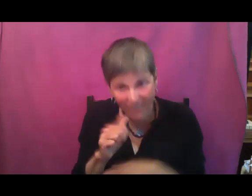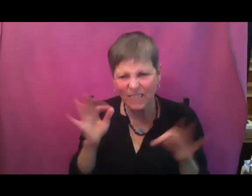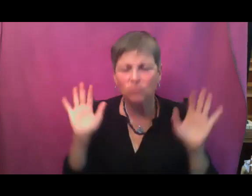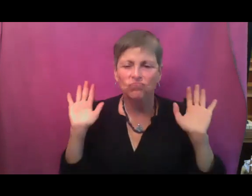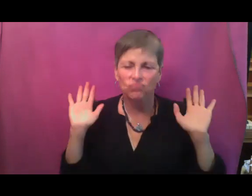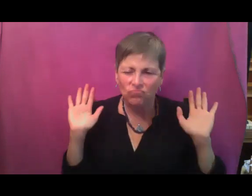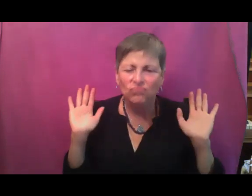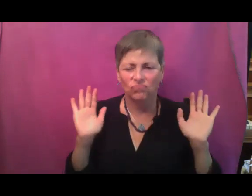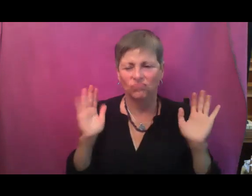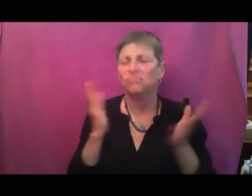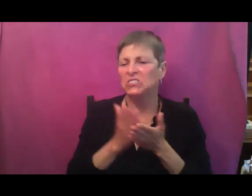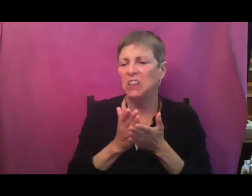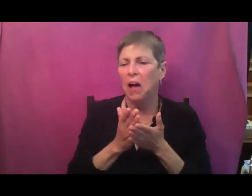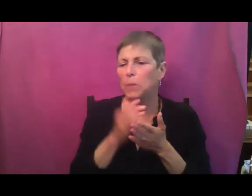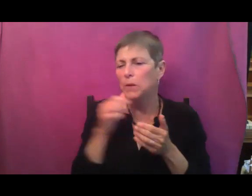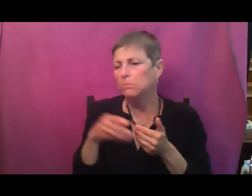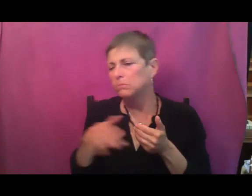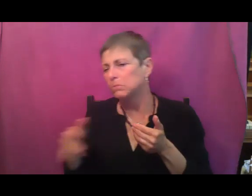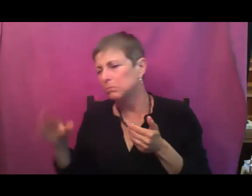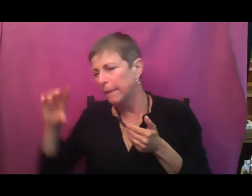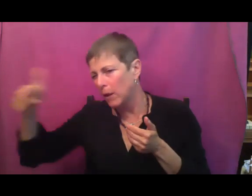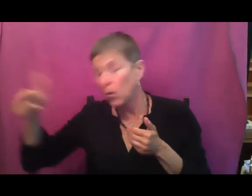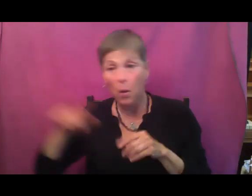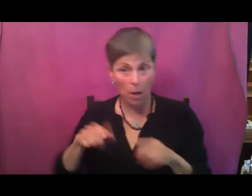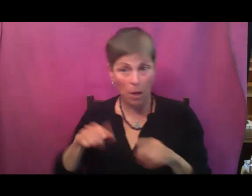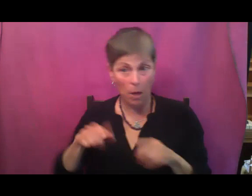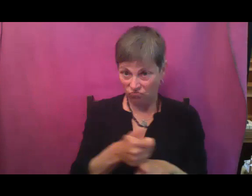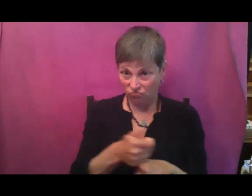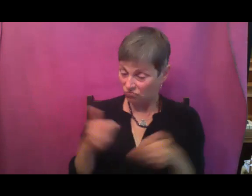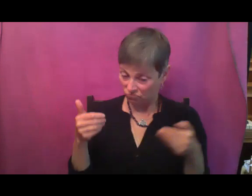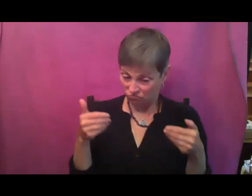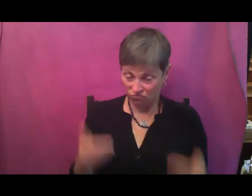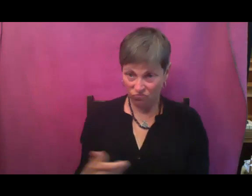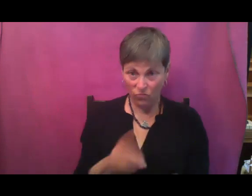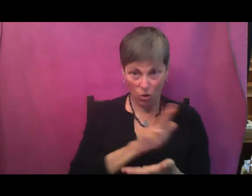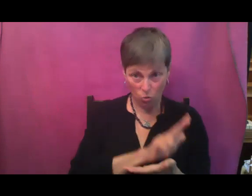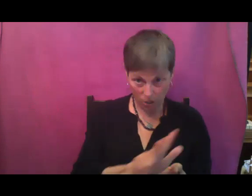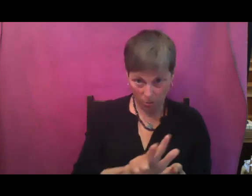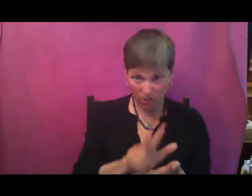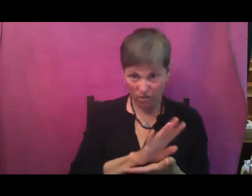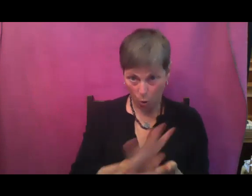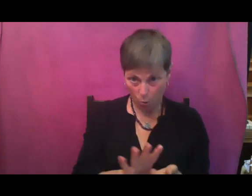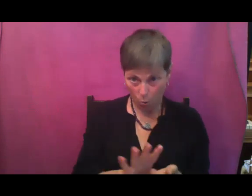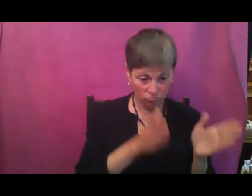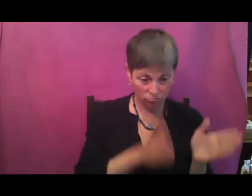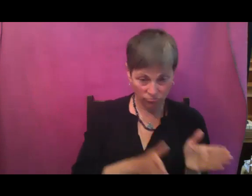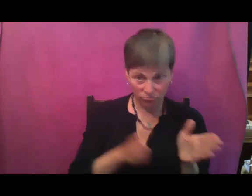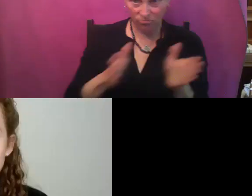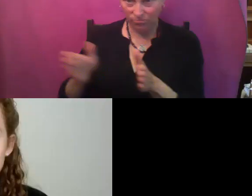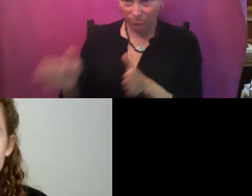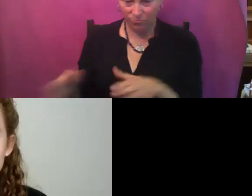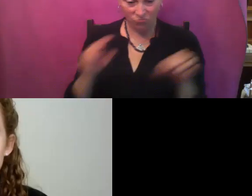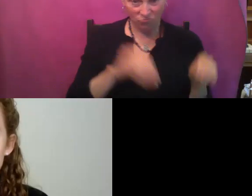feel free to sow every three, four weeks and you'll enjoy that much more harvest trends.